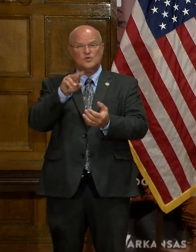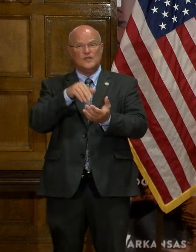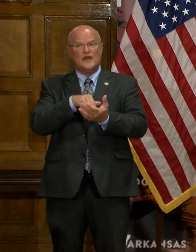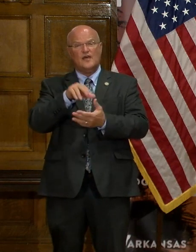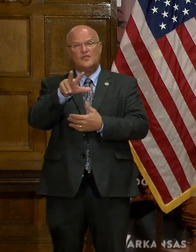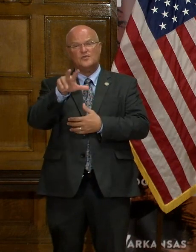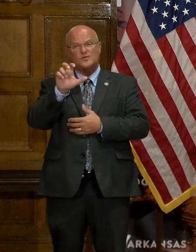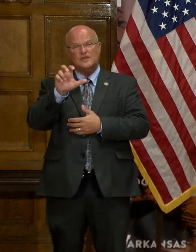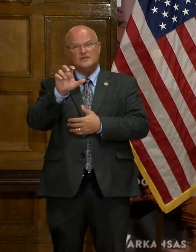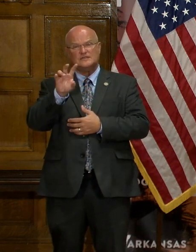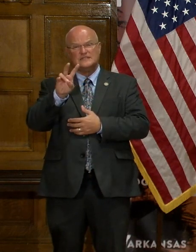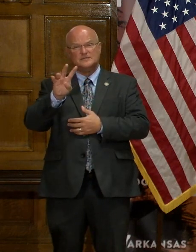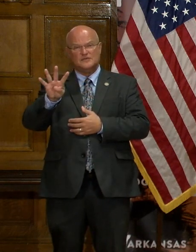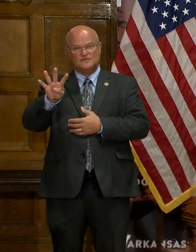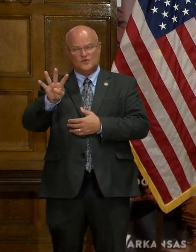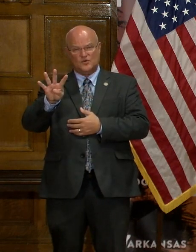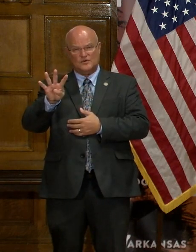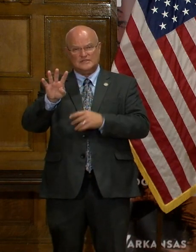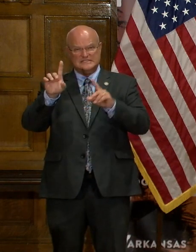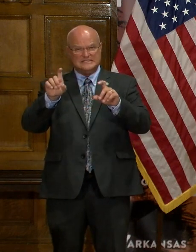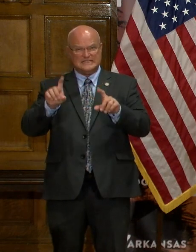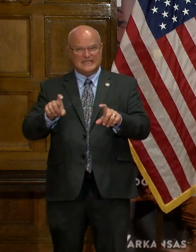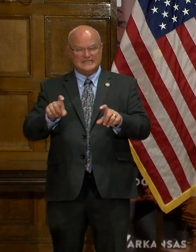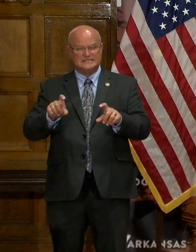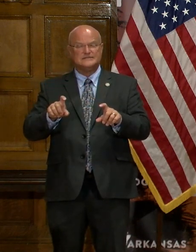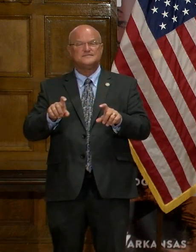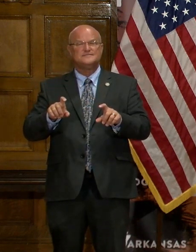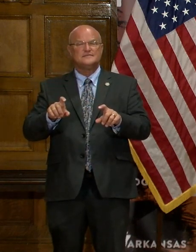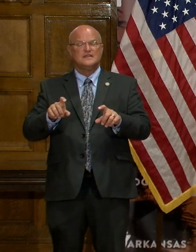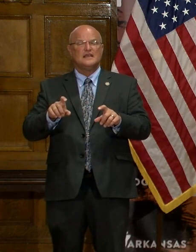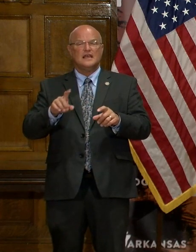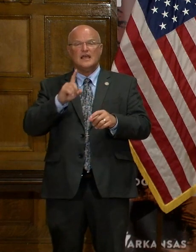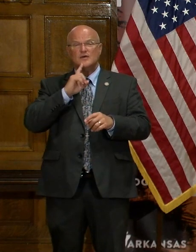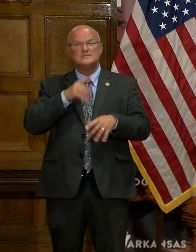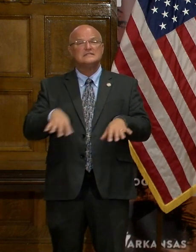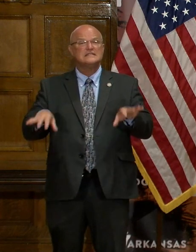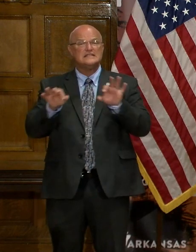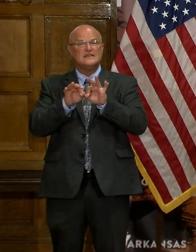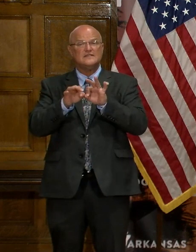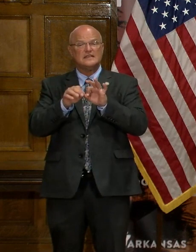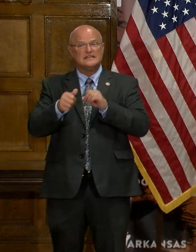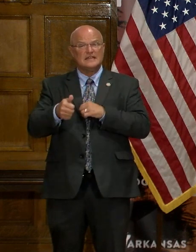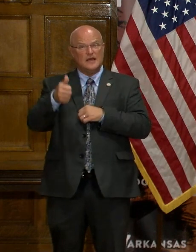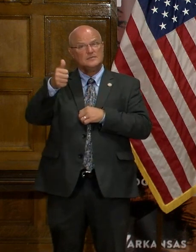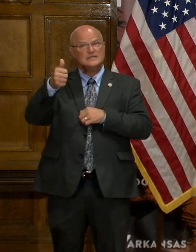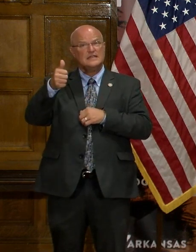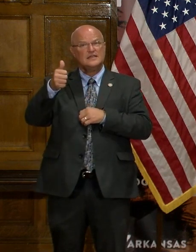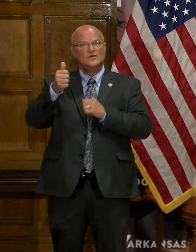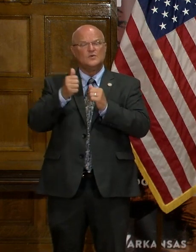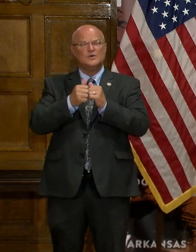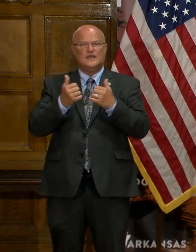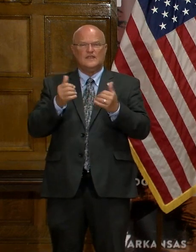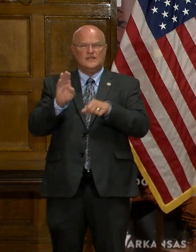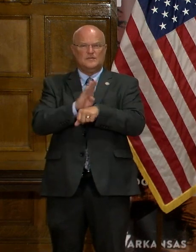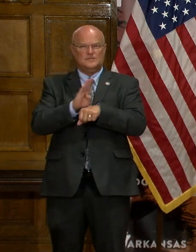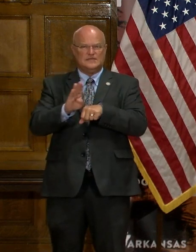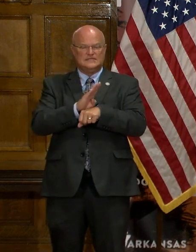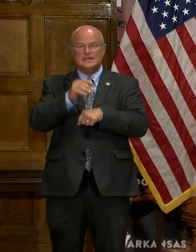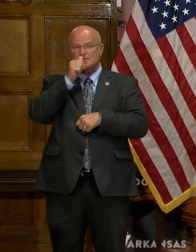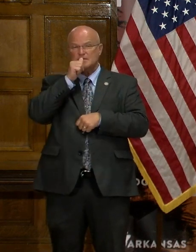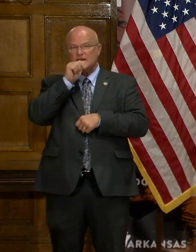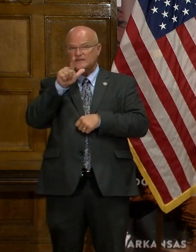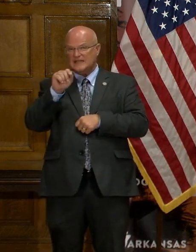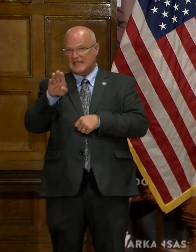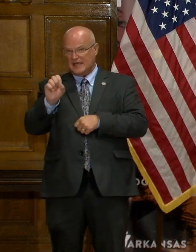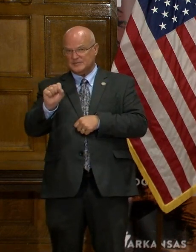,374 tests performed. There was a significant uptick in the commercial and private